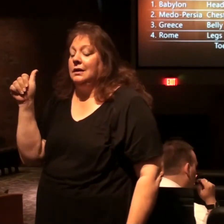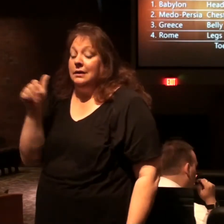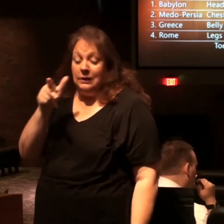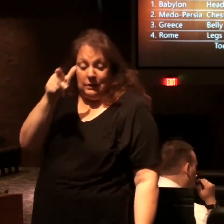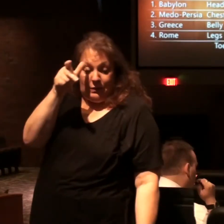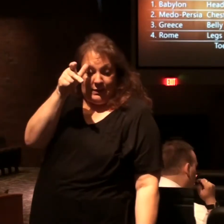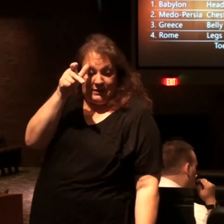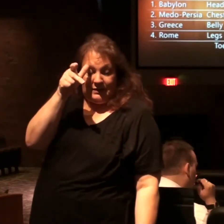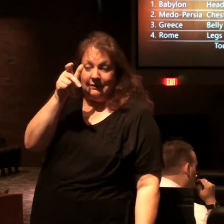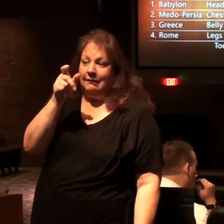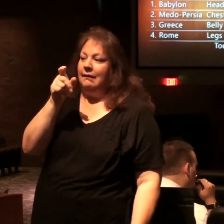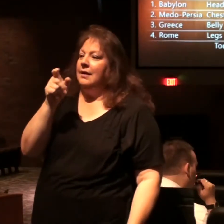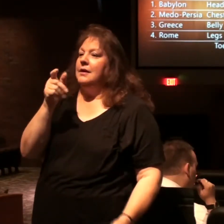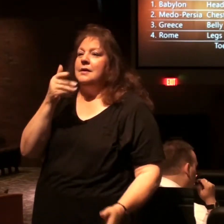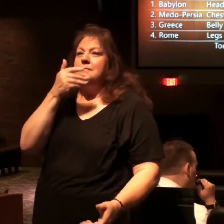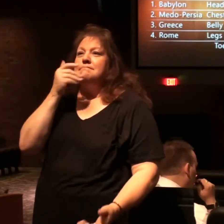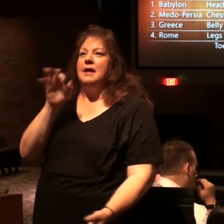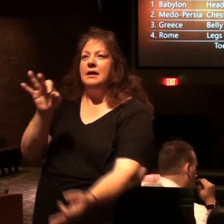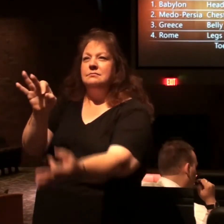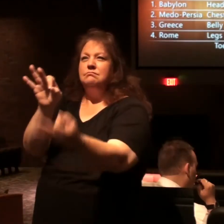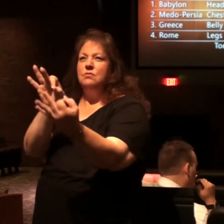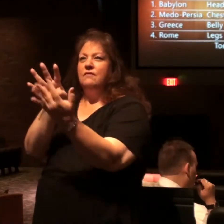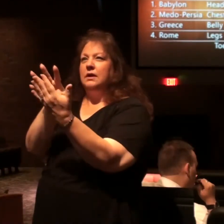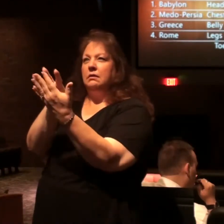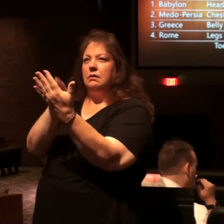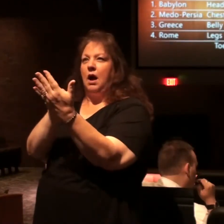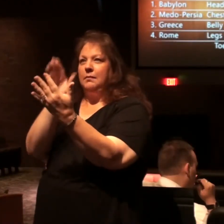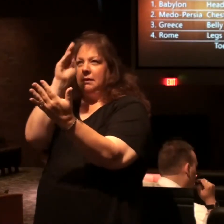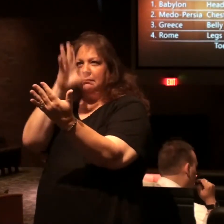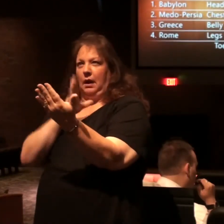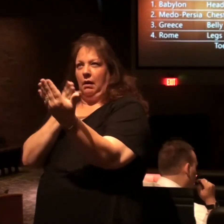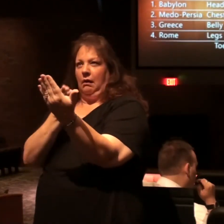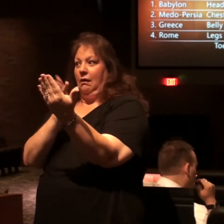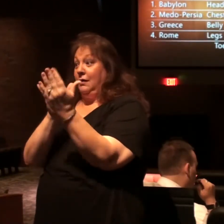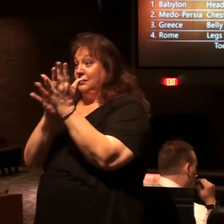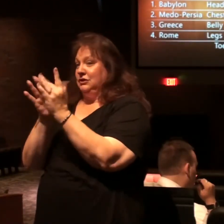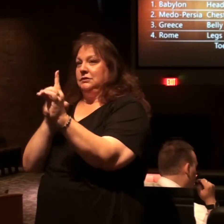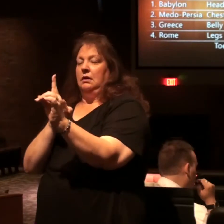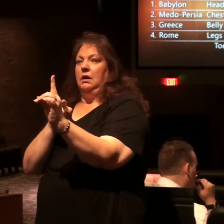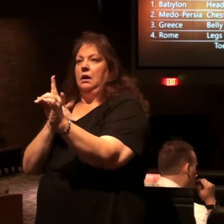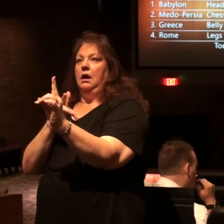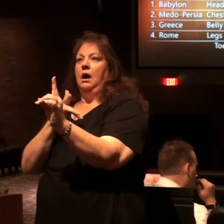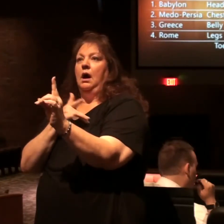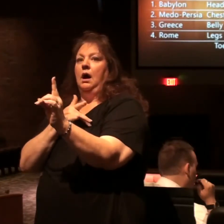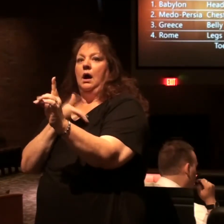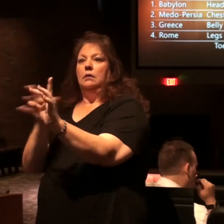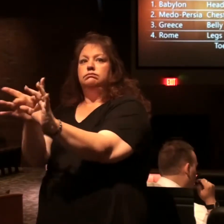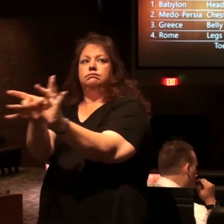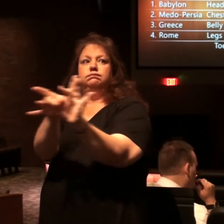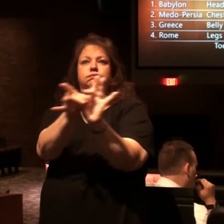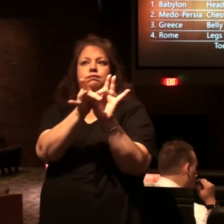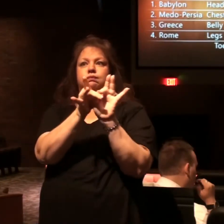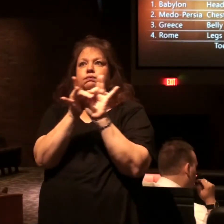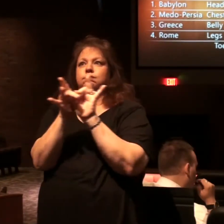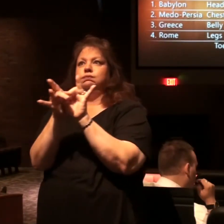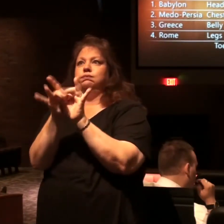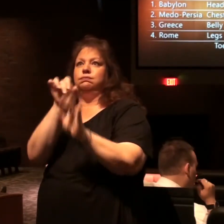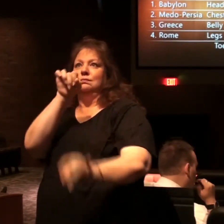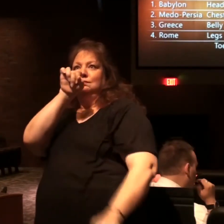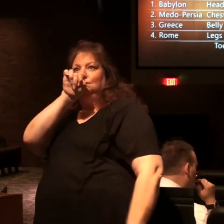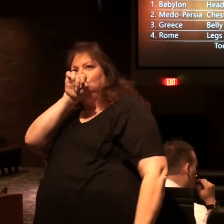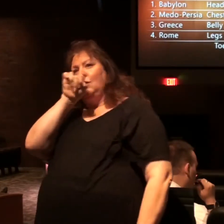Satan gives them the best and perfect counterfeit their hearts are joined in oneness